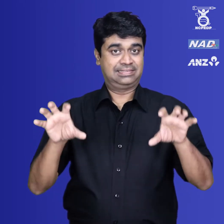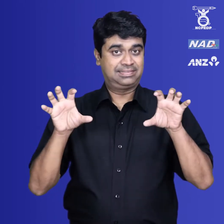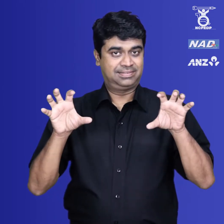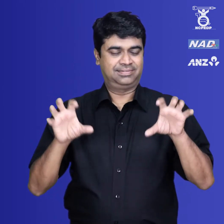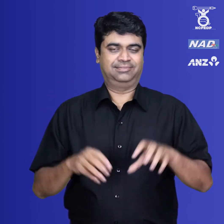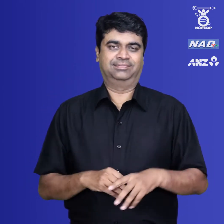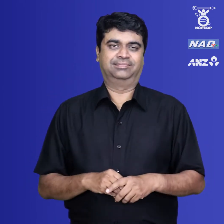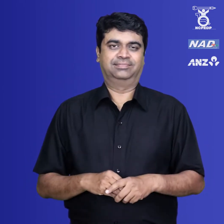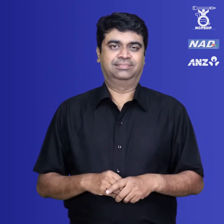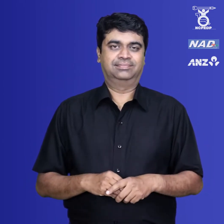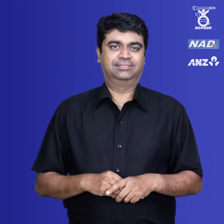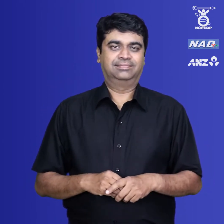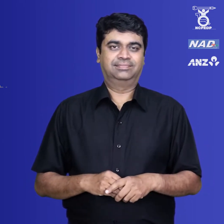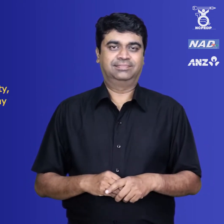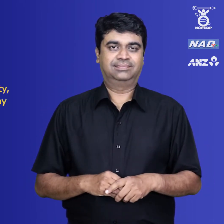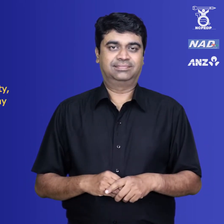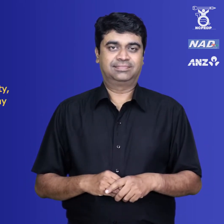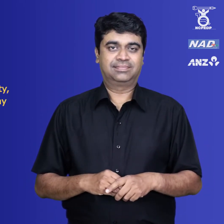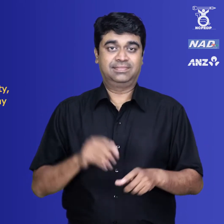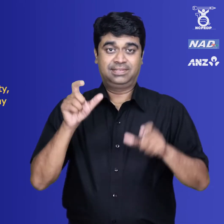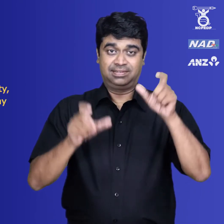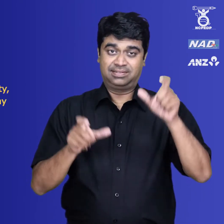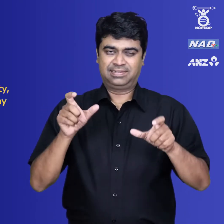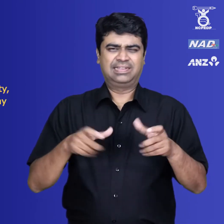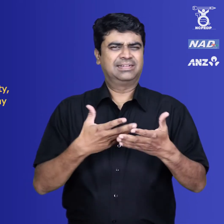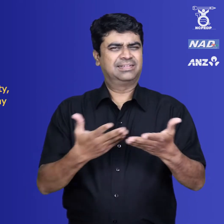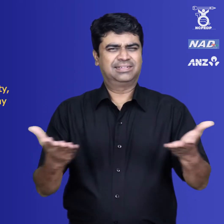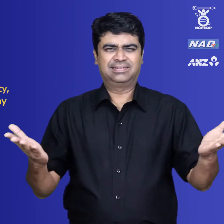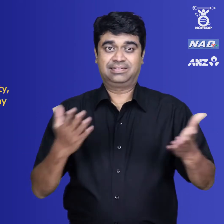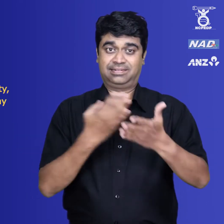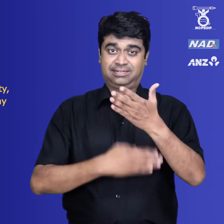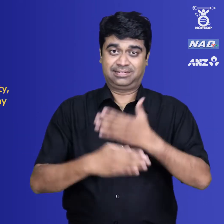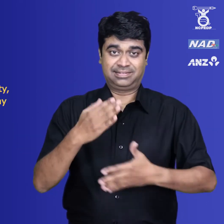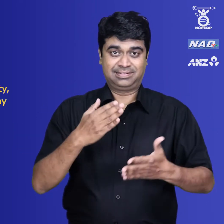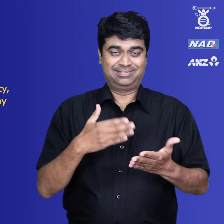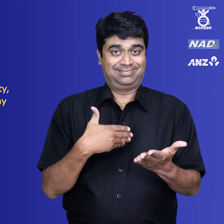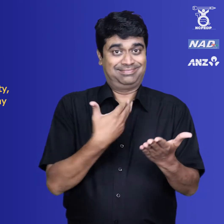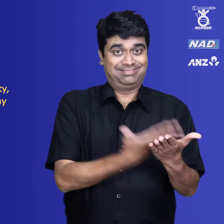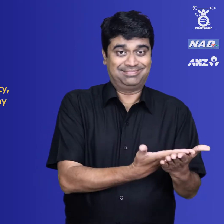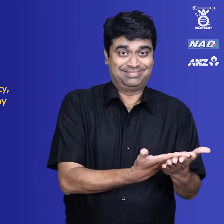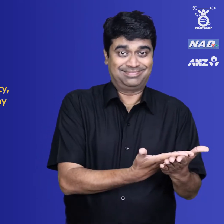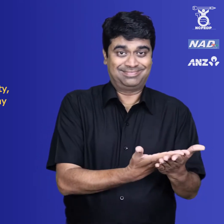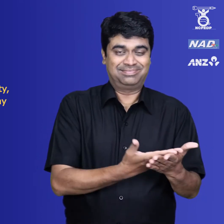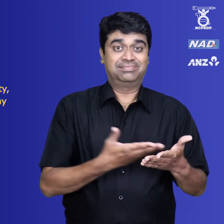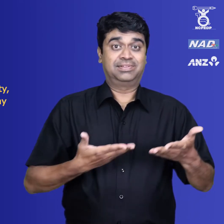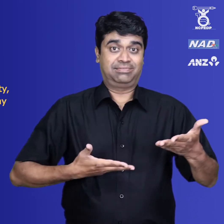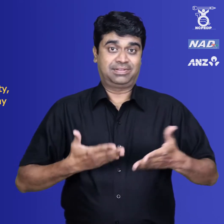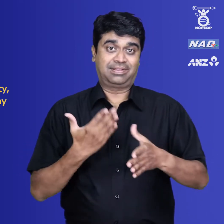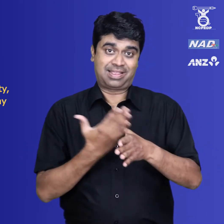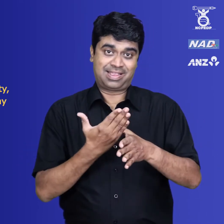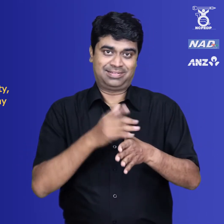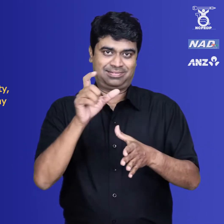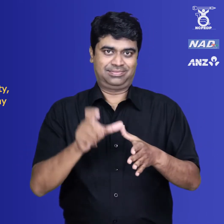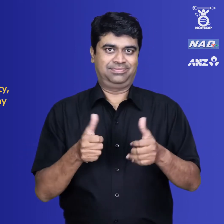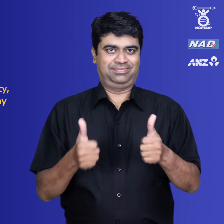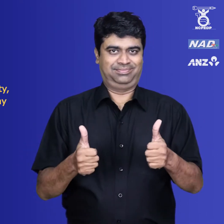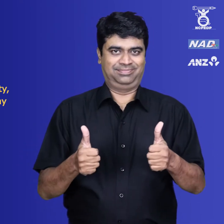Procedure for Certification Any person with specified disability may apply in such manner